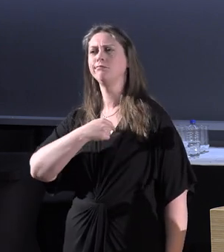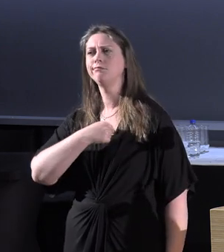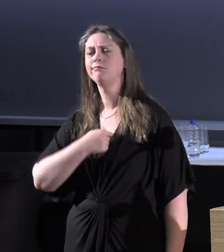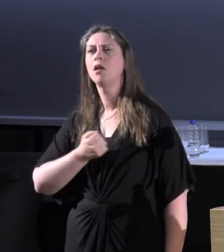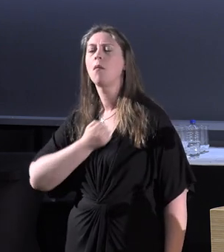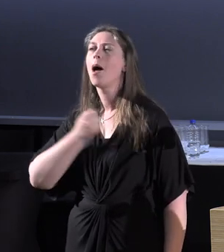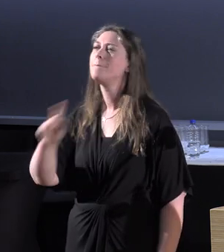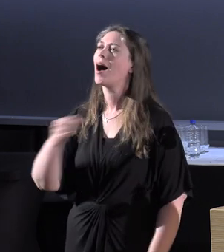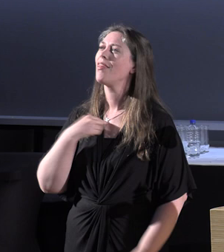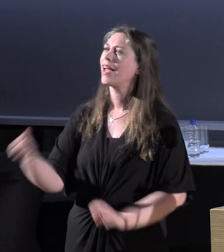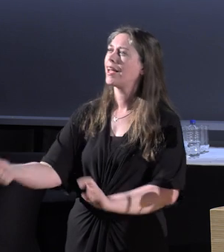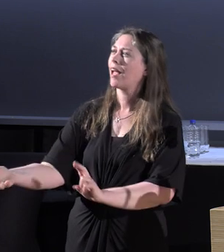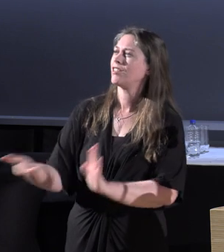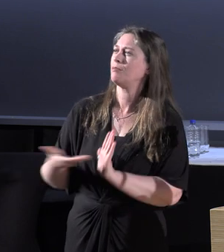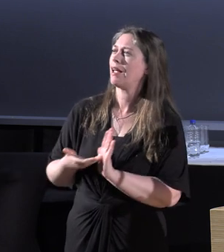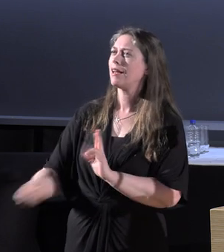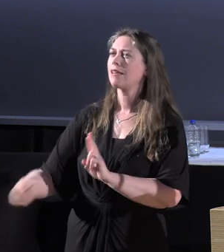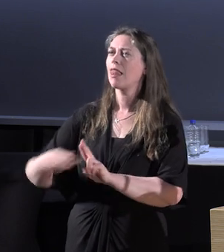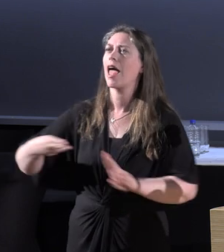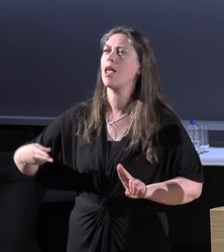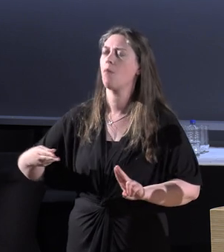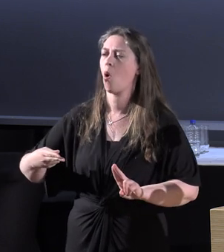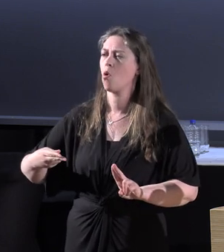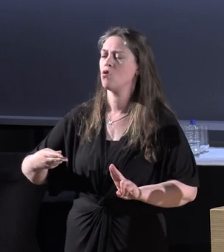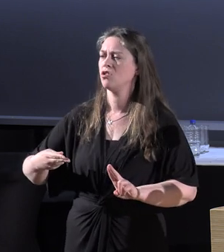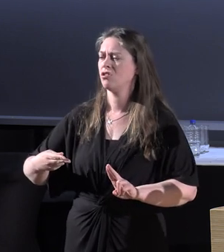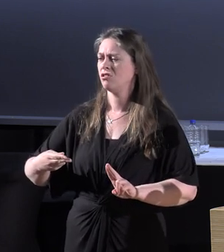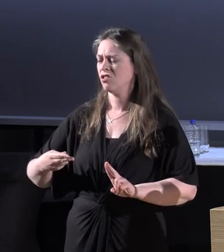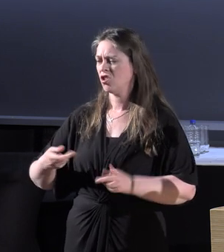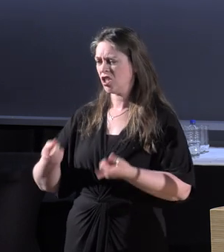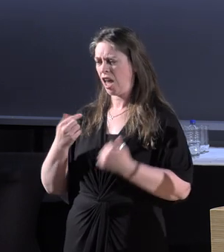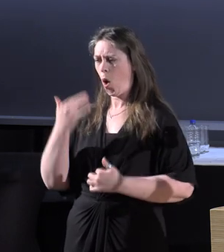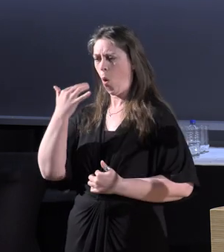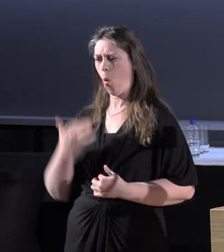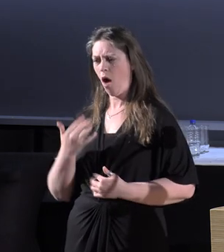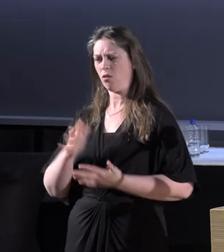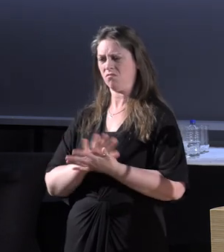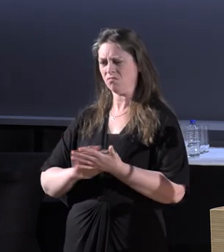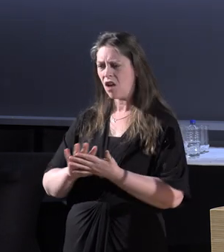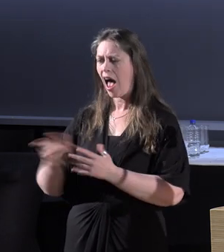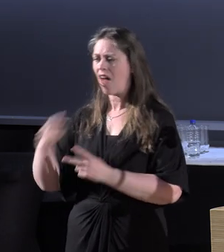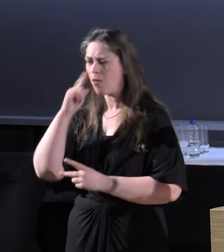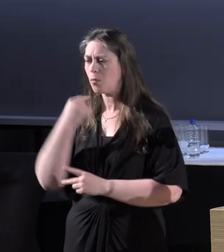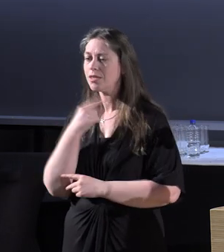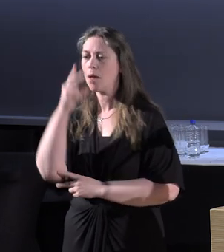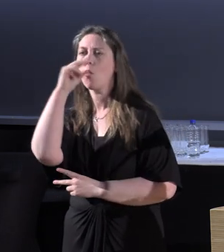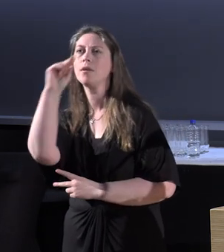used as a label to define me, to define my potential by others.